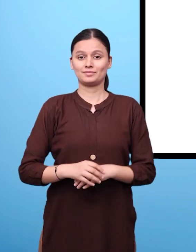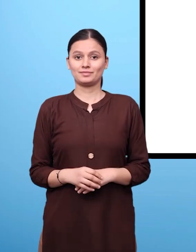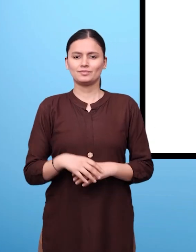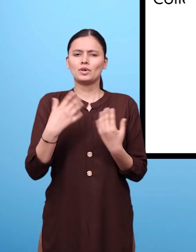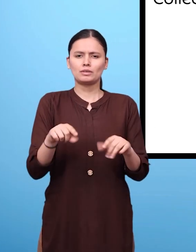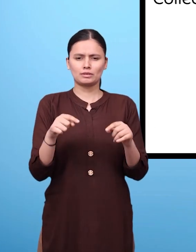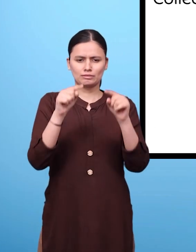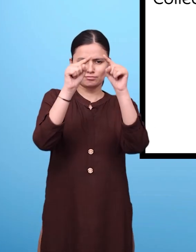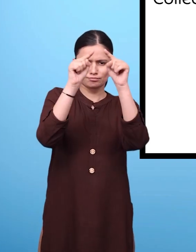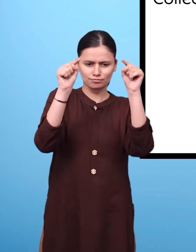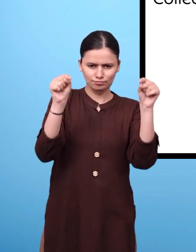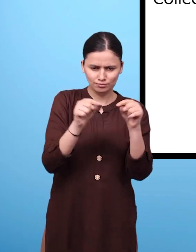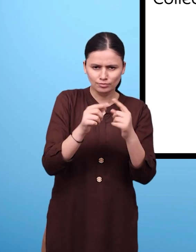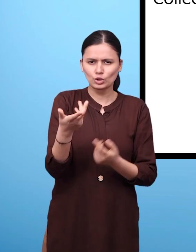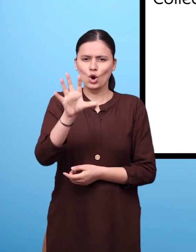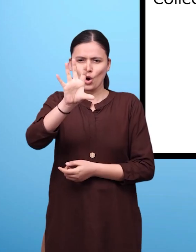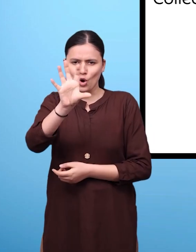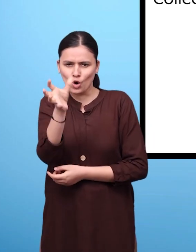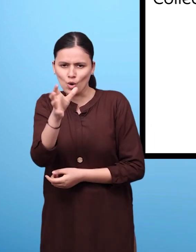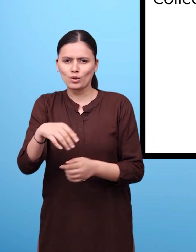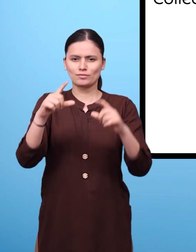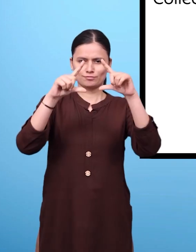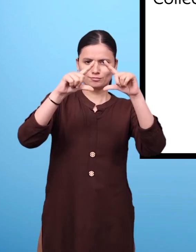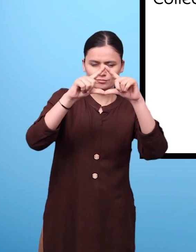collect different objects with variation in faces,